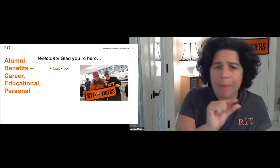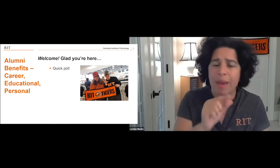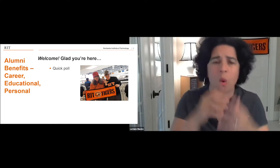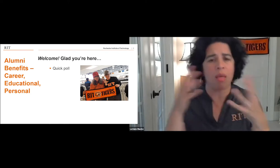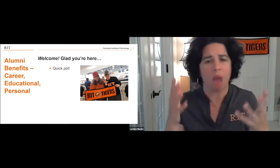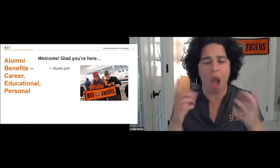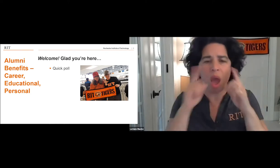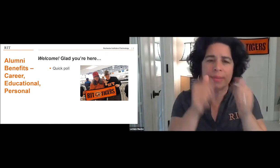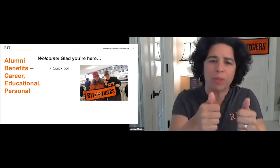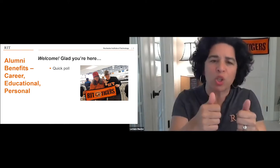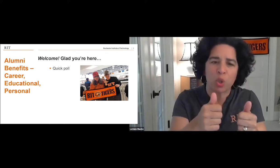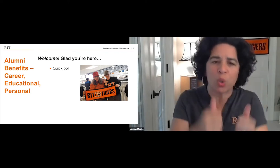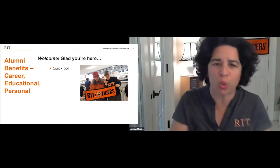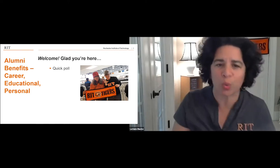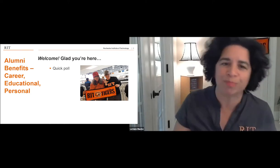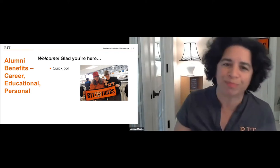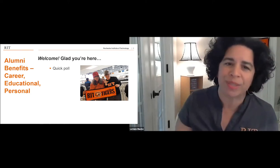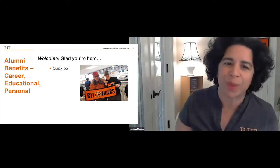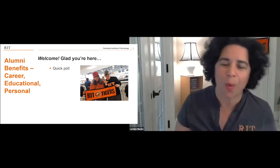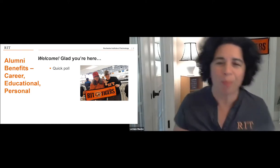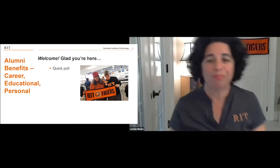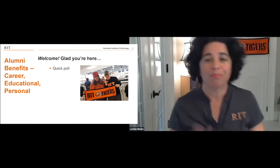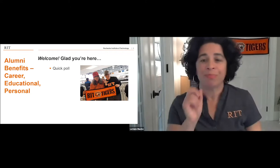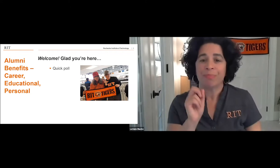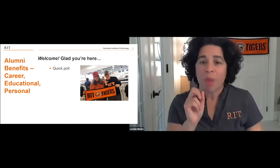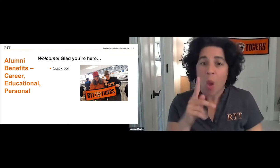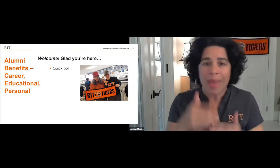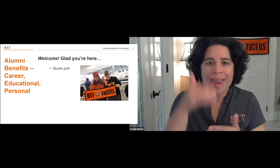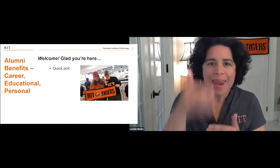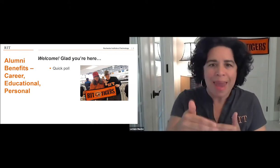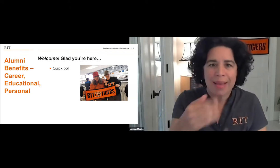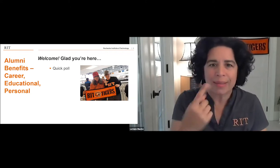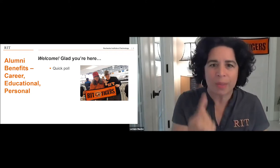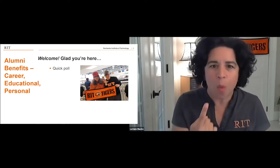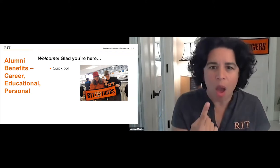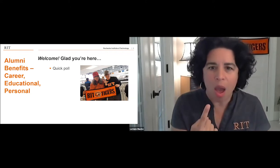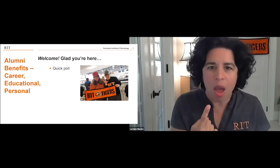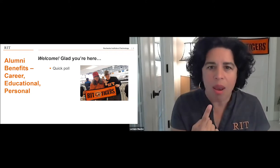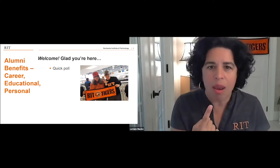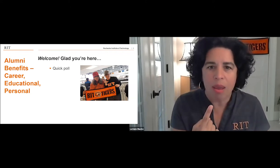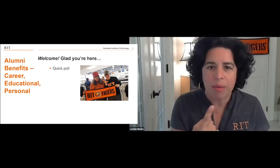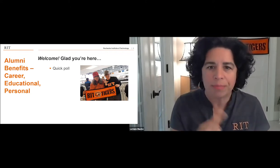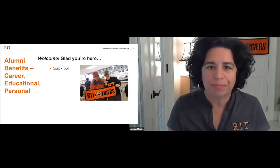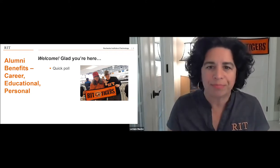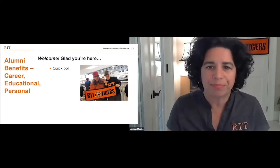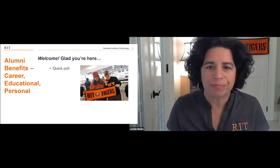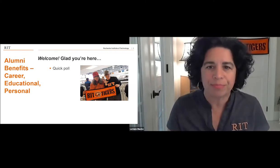involved as you want. You can have a little involvement or you can have a lot of involvement and that's up to you. Let's pull up our